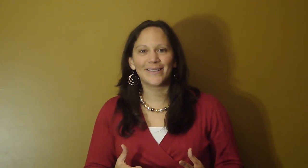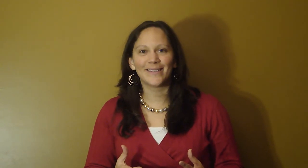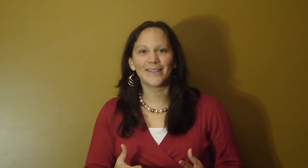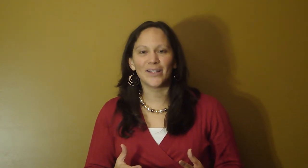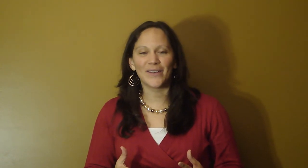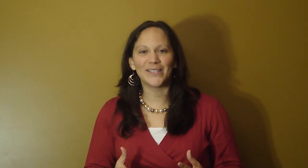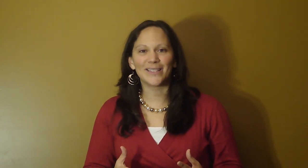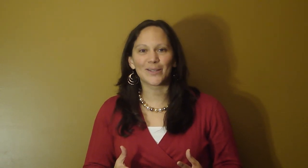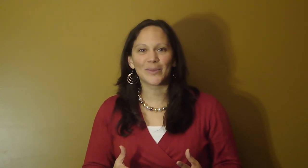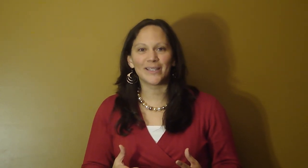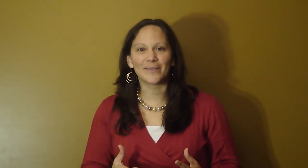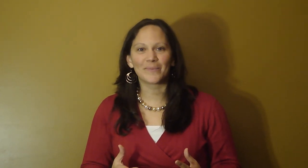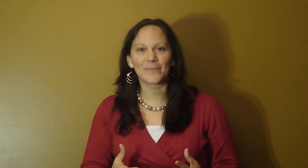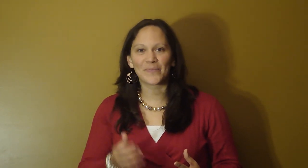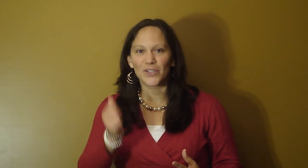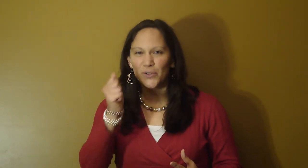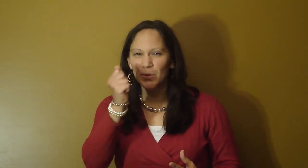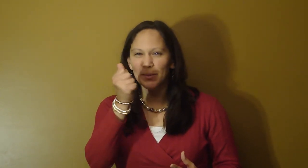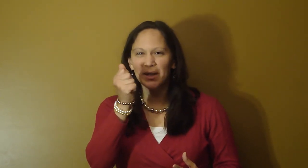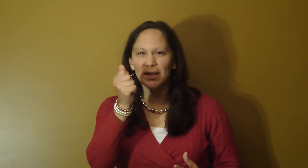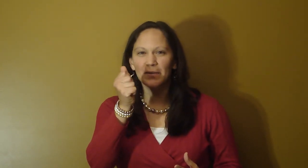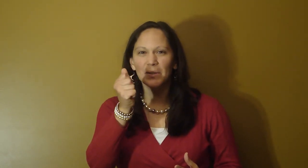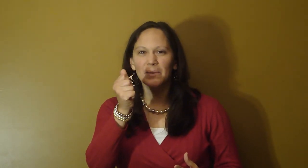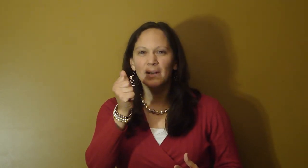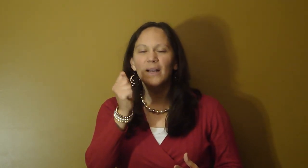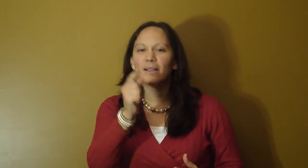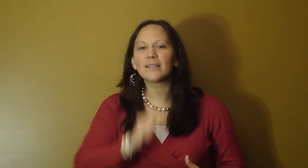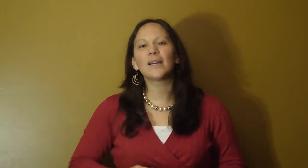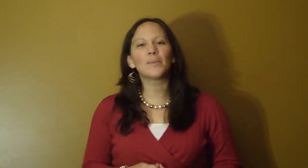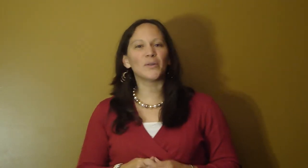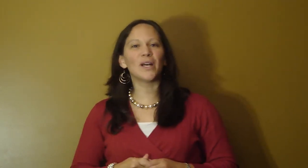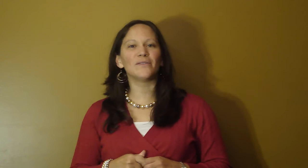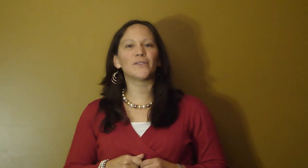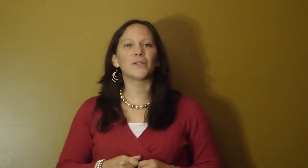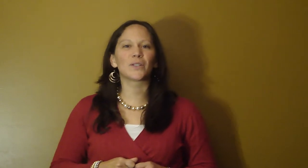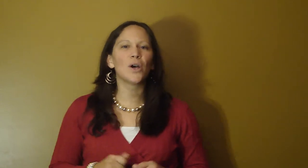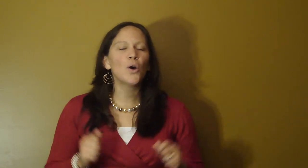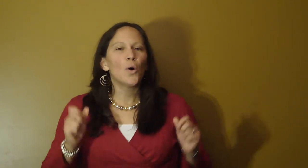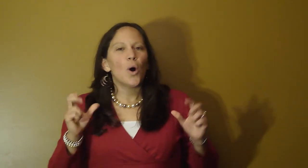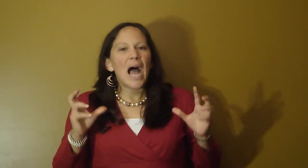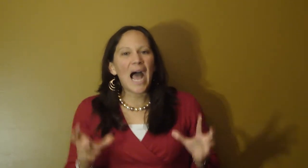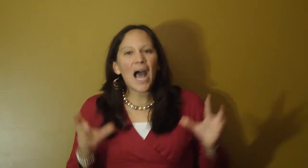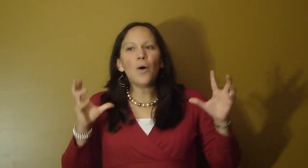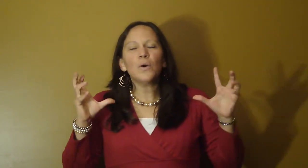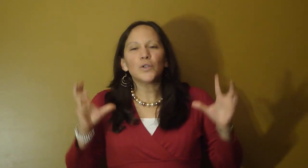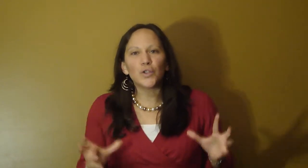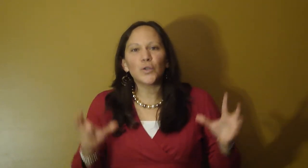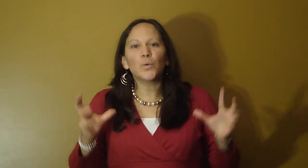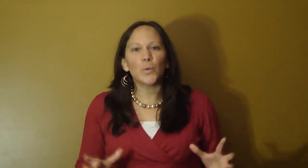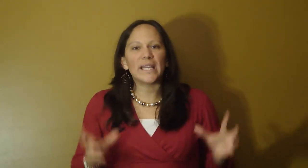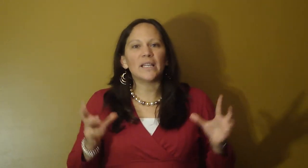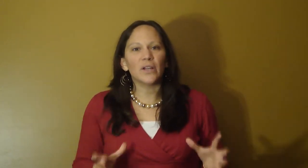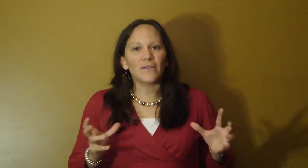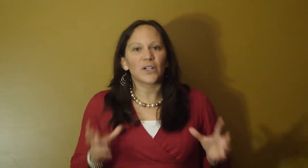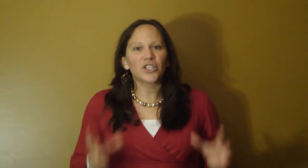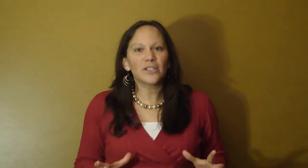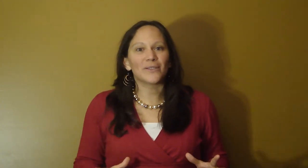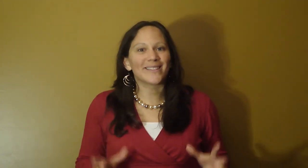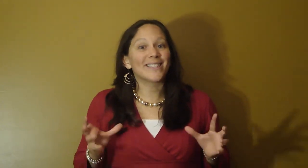Love and Discipline. It's a tool I'm going to give you. Let's talk about love first. How do we love our children? Because